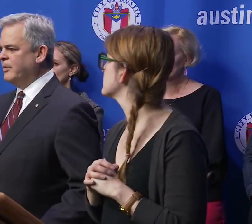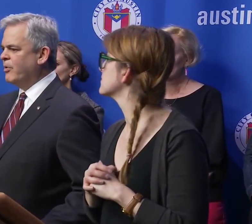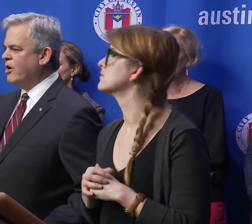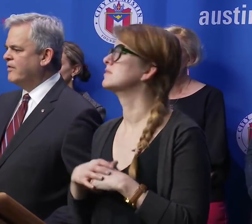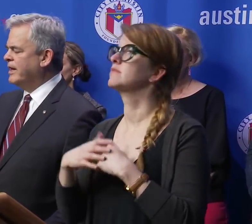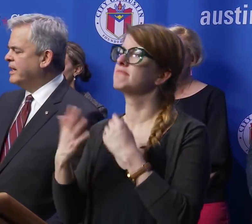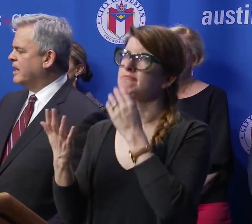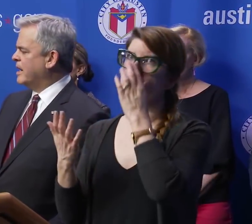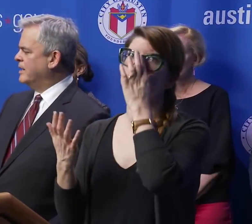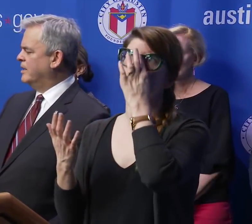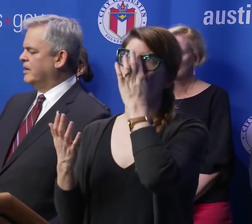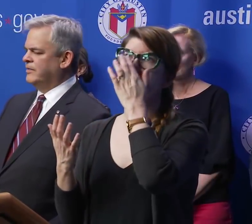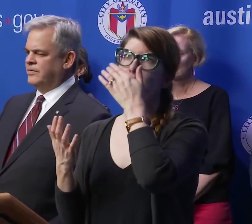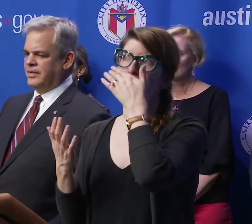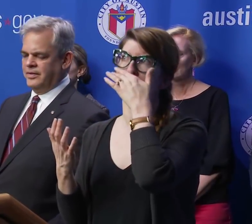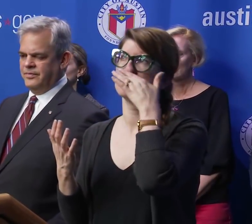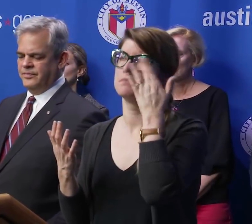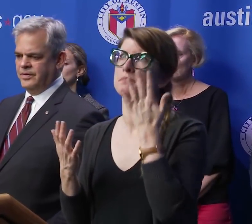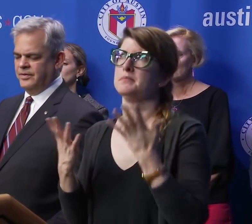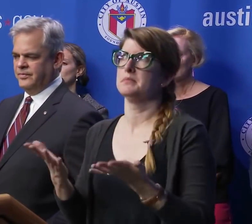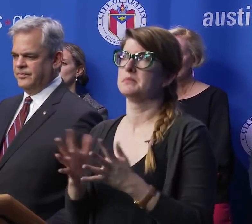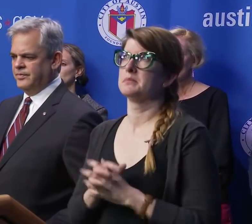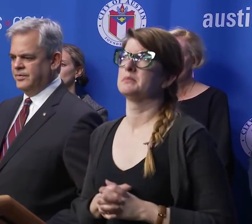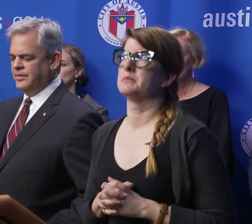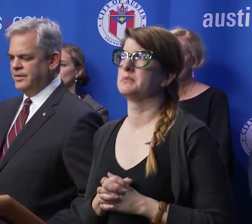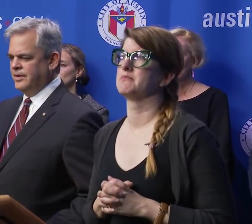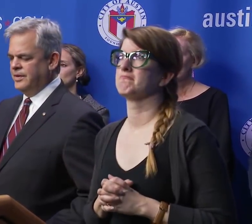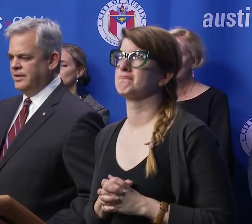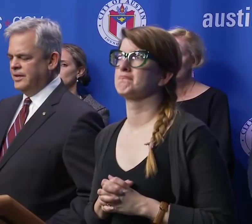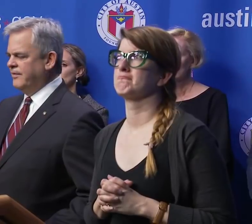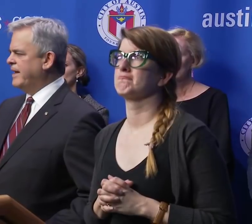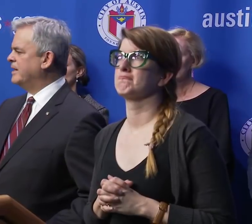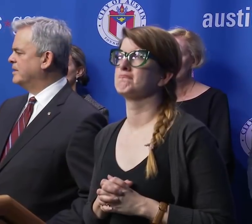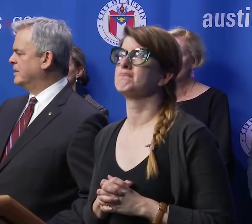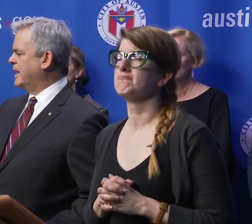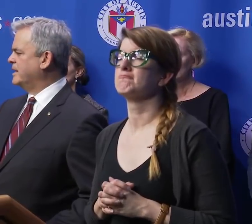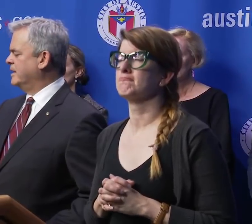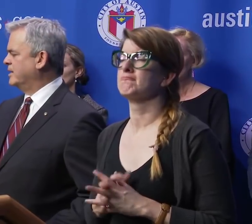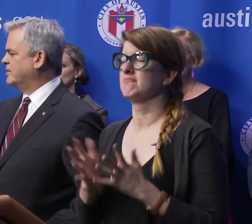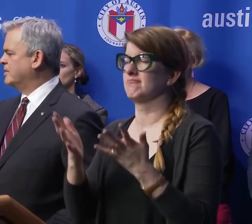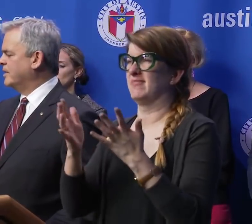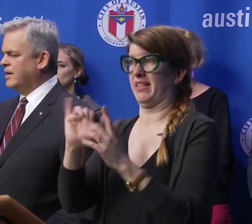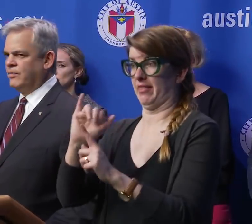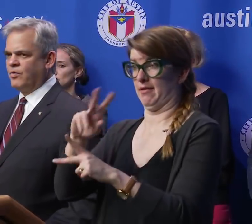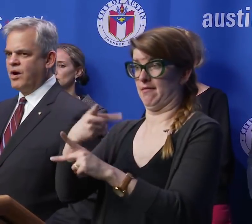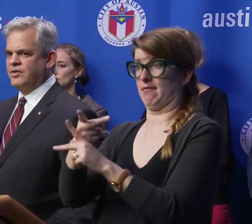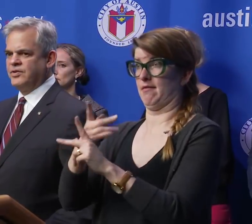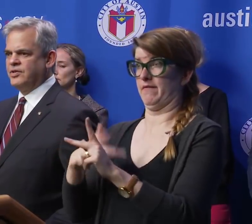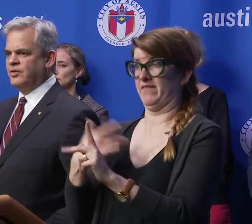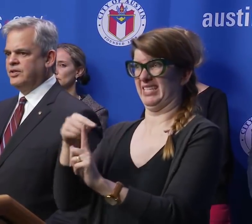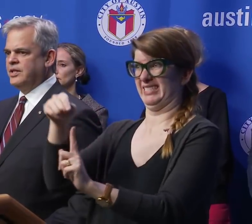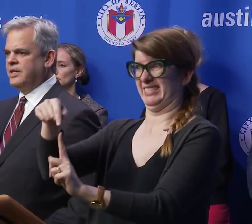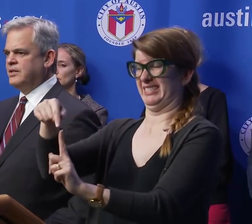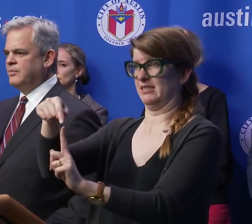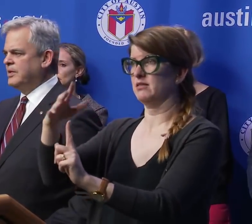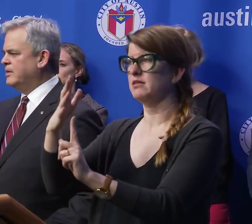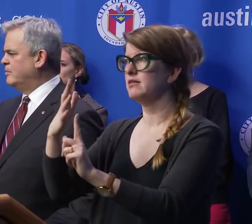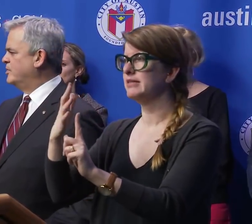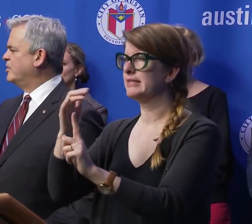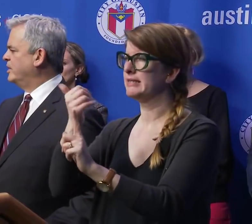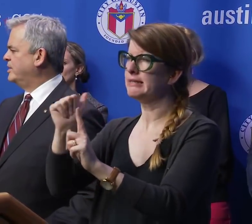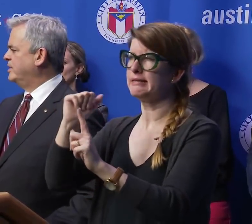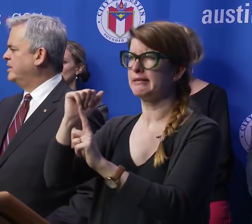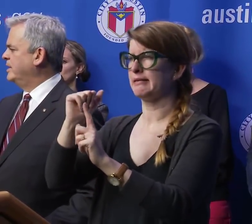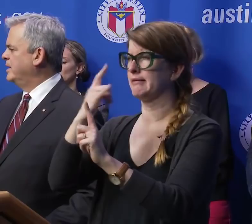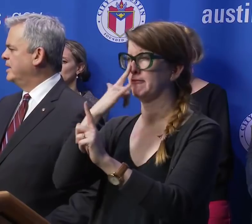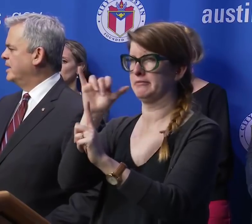I think that part of any kind of event like this requires the city to be